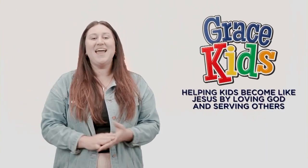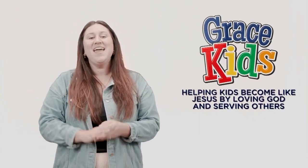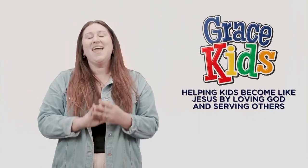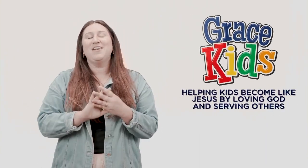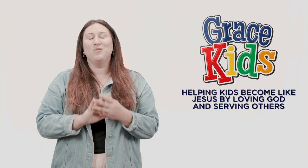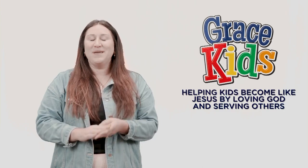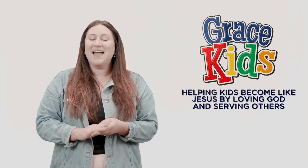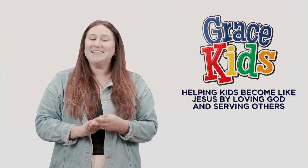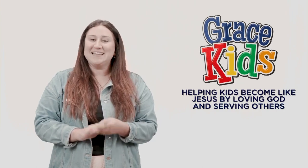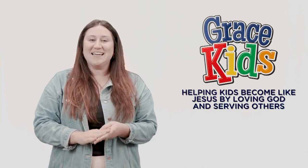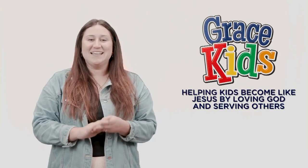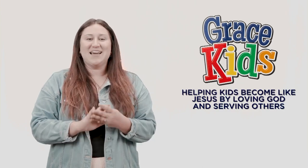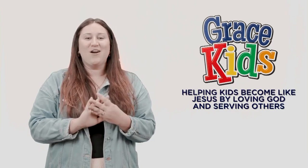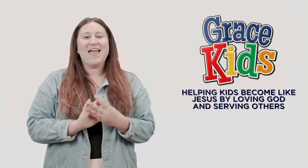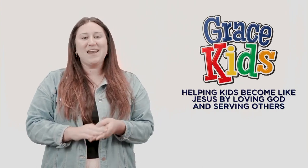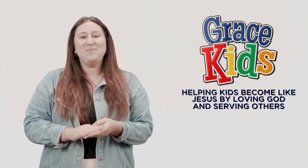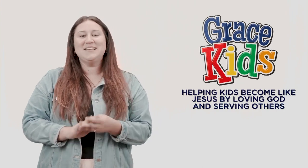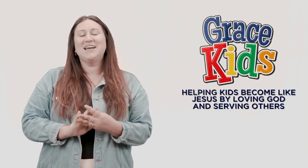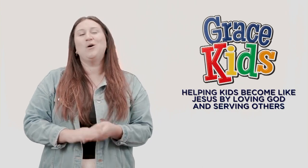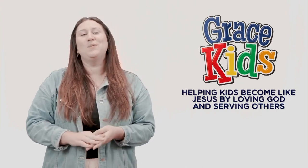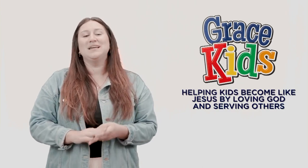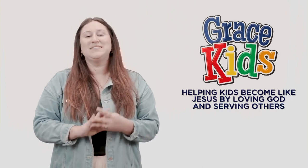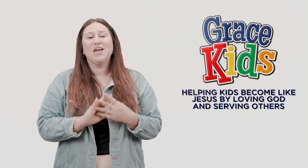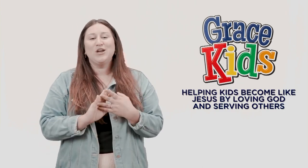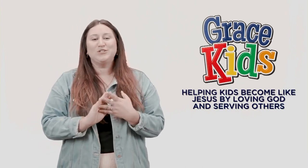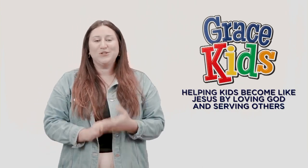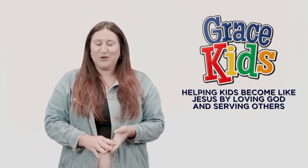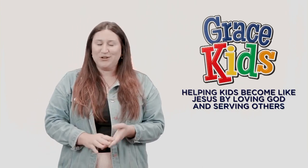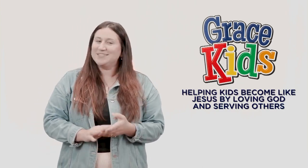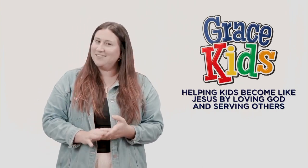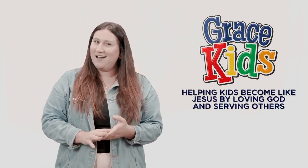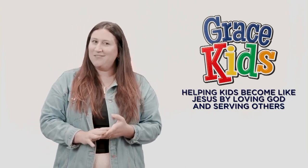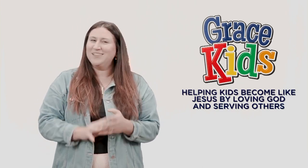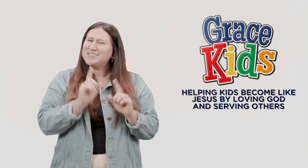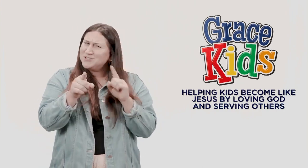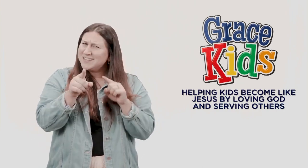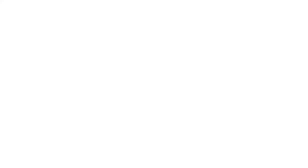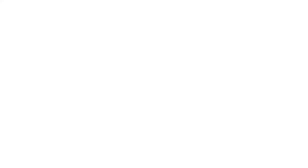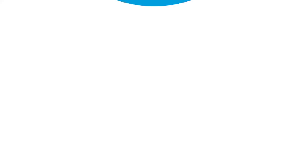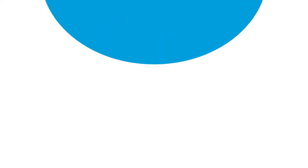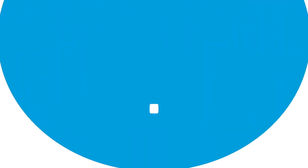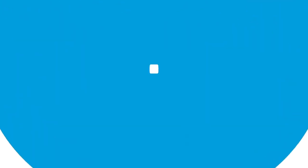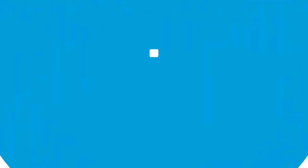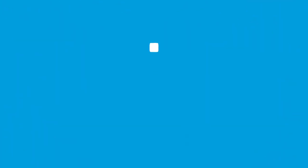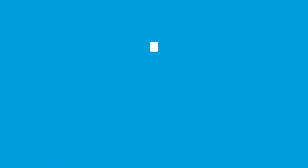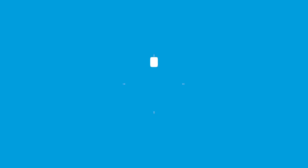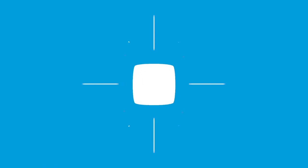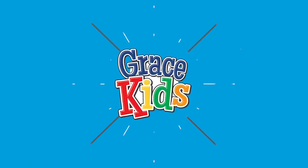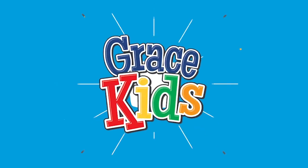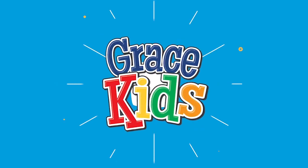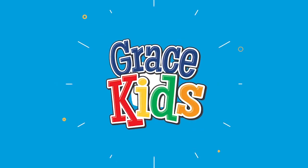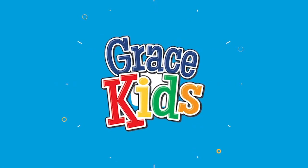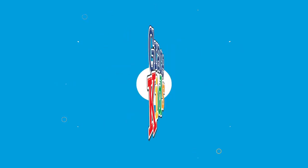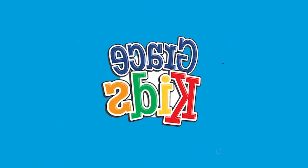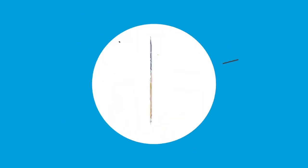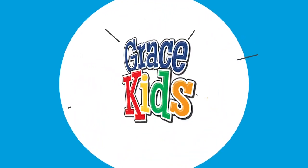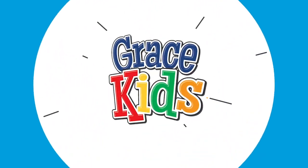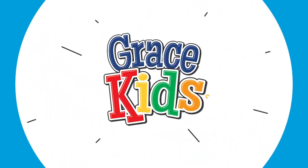and our big idea is our enemies help us to learn to love let's go check that out hey